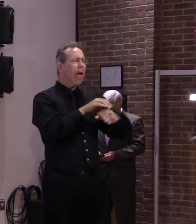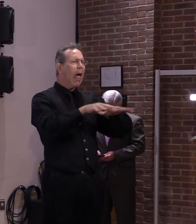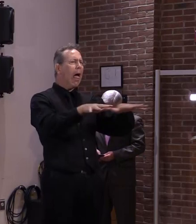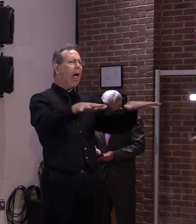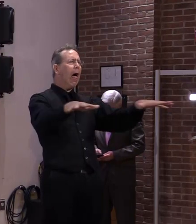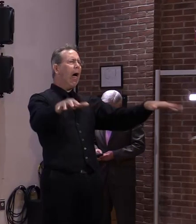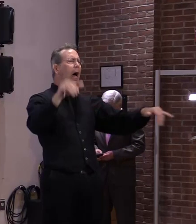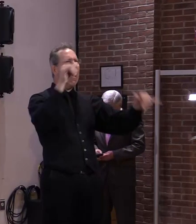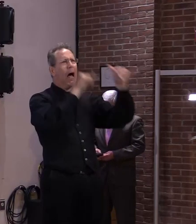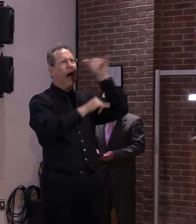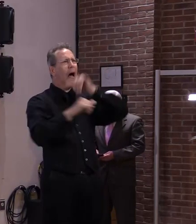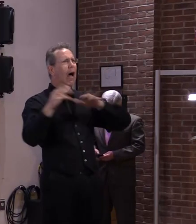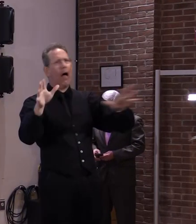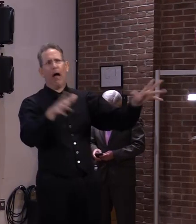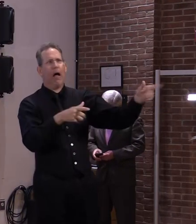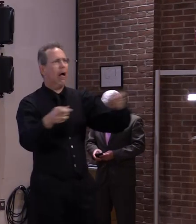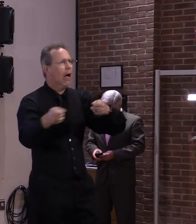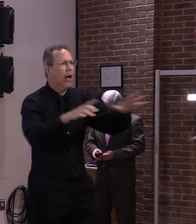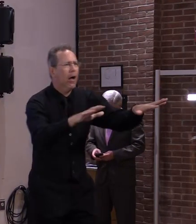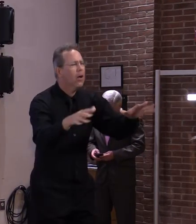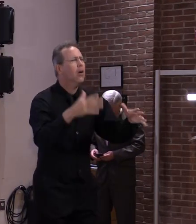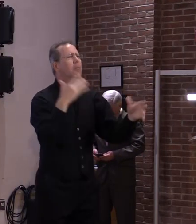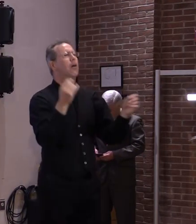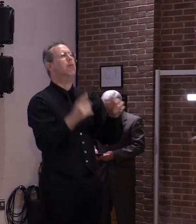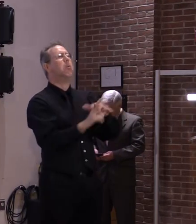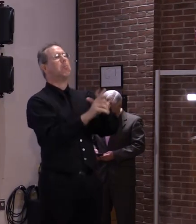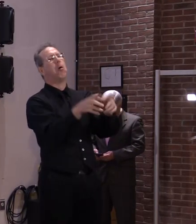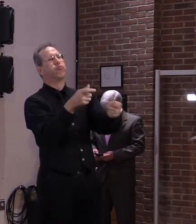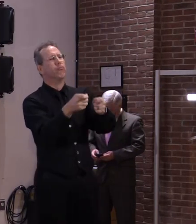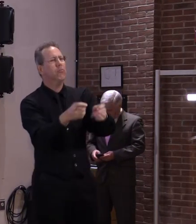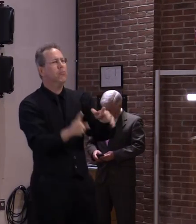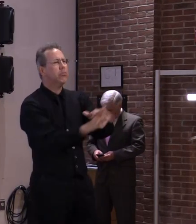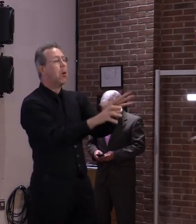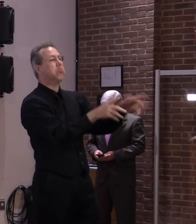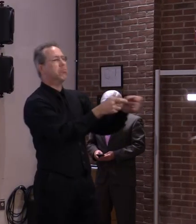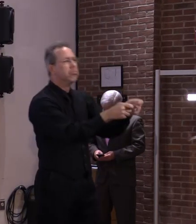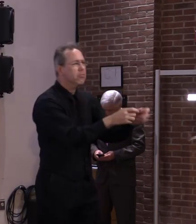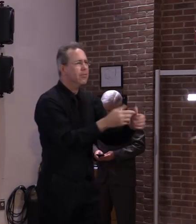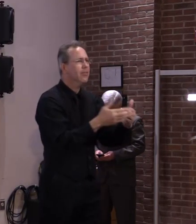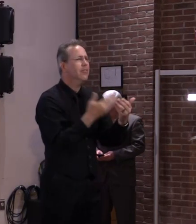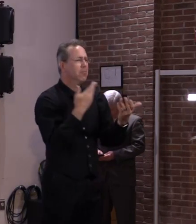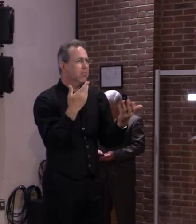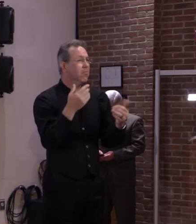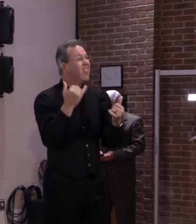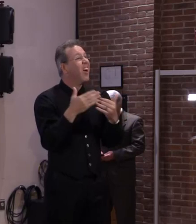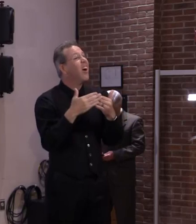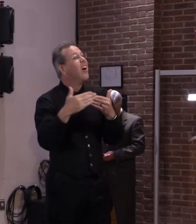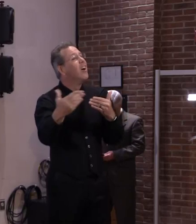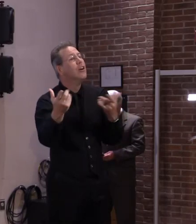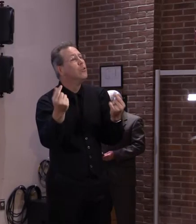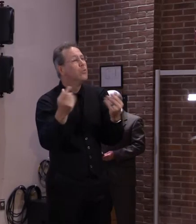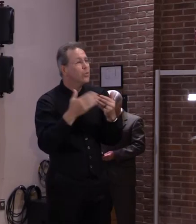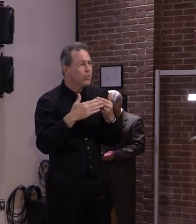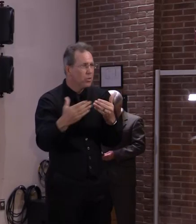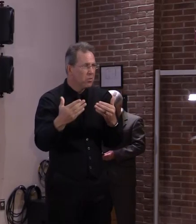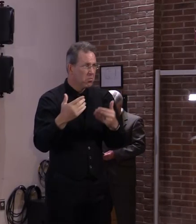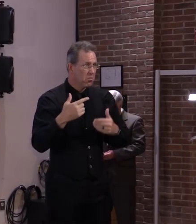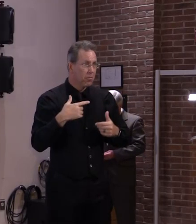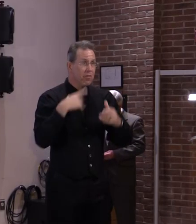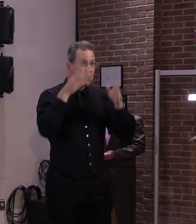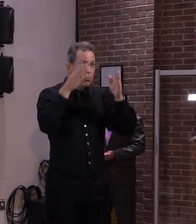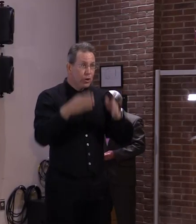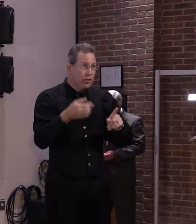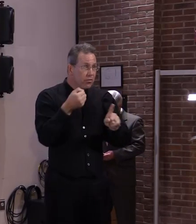So I think when doctors see symptomatic patients with the appropriate symptoms, there'll be